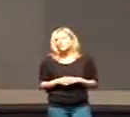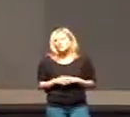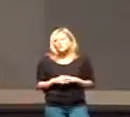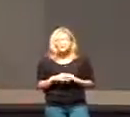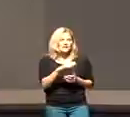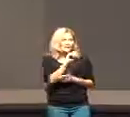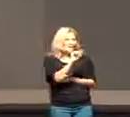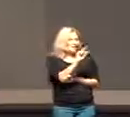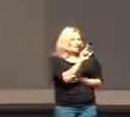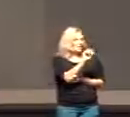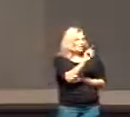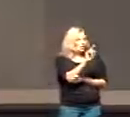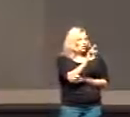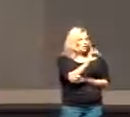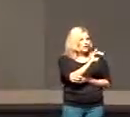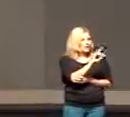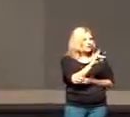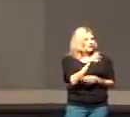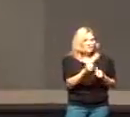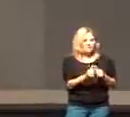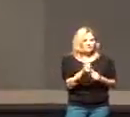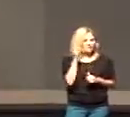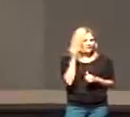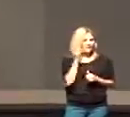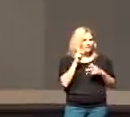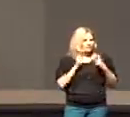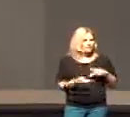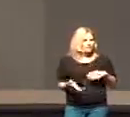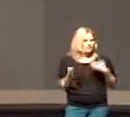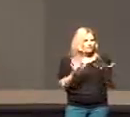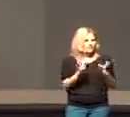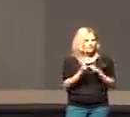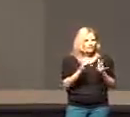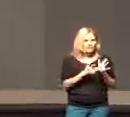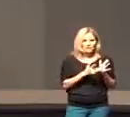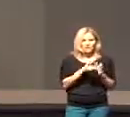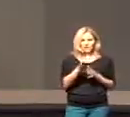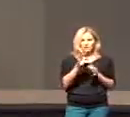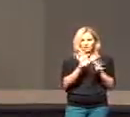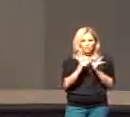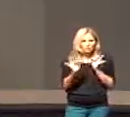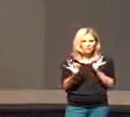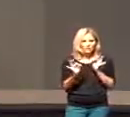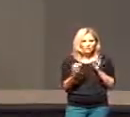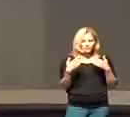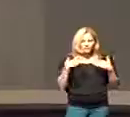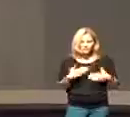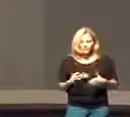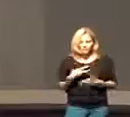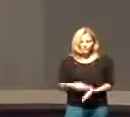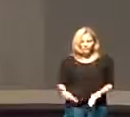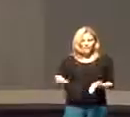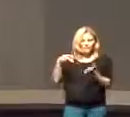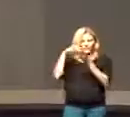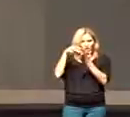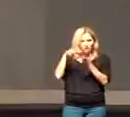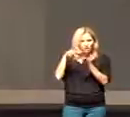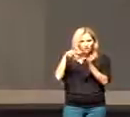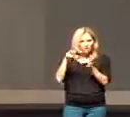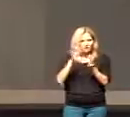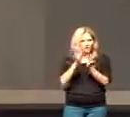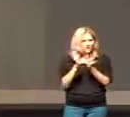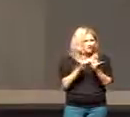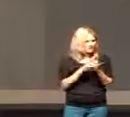allegorized or denied the physical death of Jesus who have allegorized or denied the physical bodily resurrection